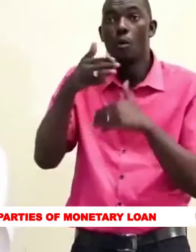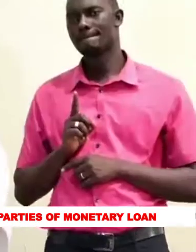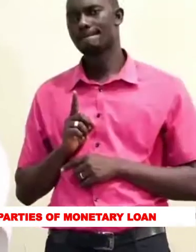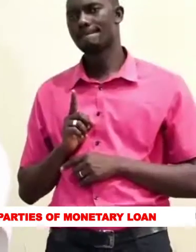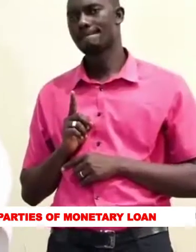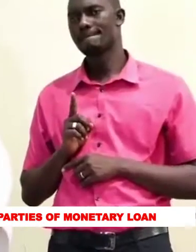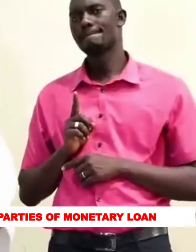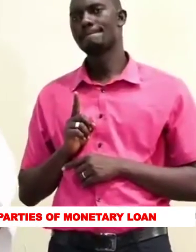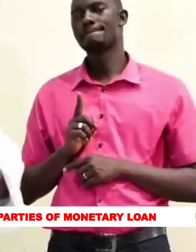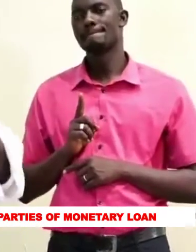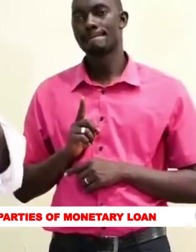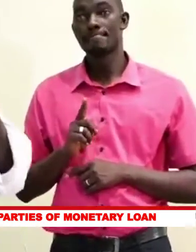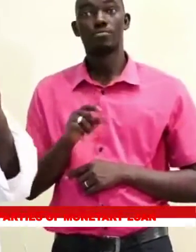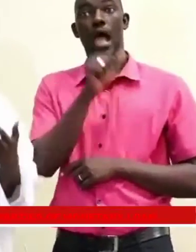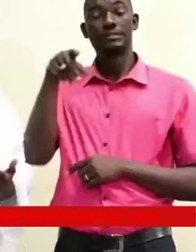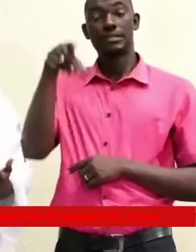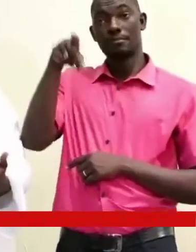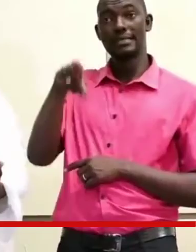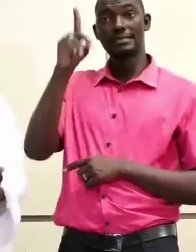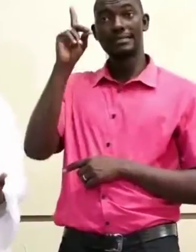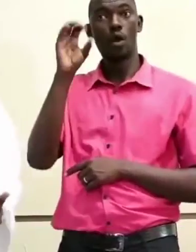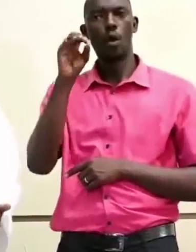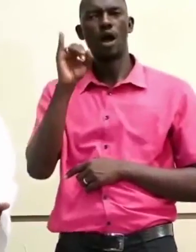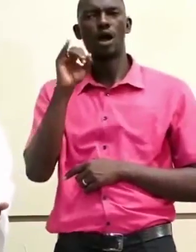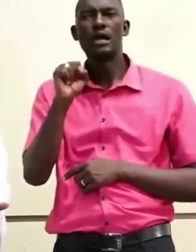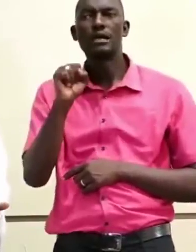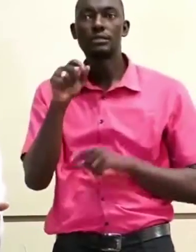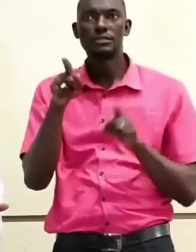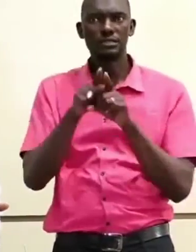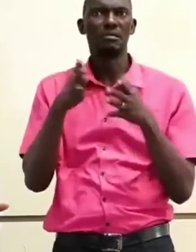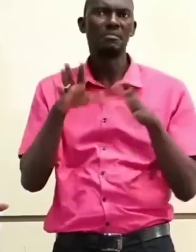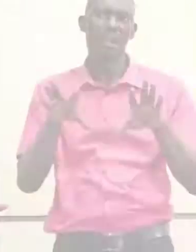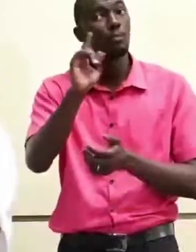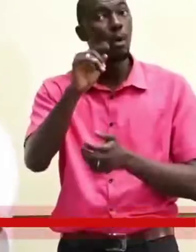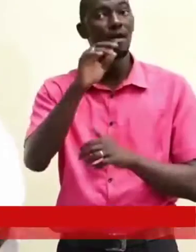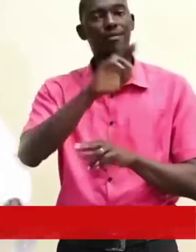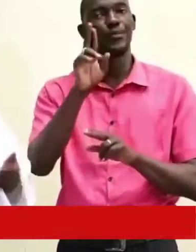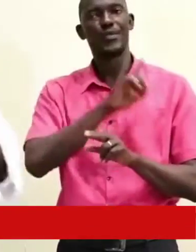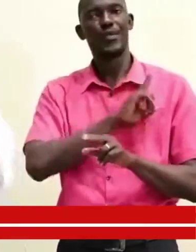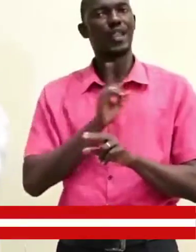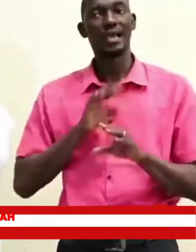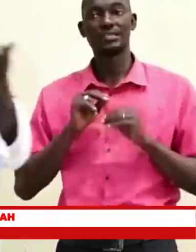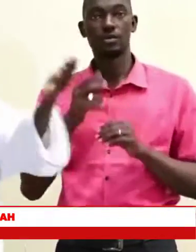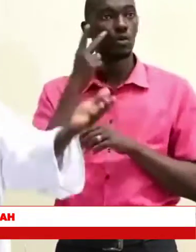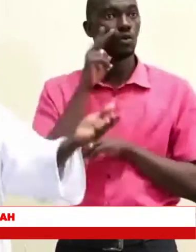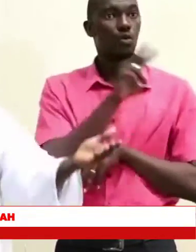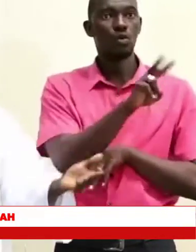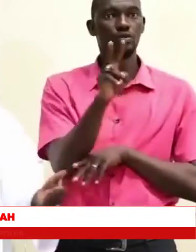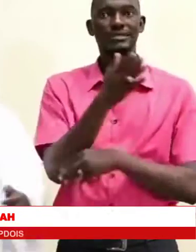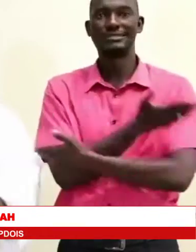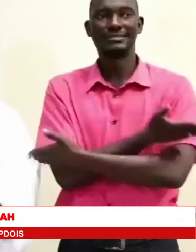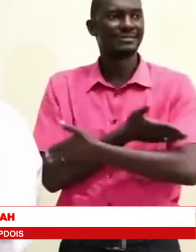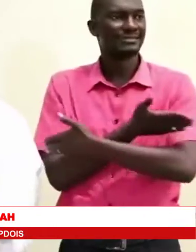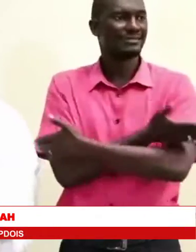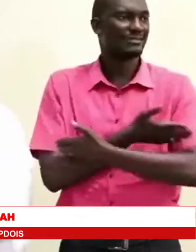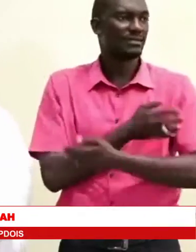for? And they could have accepted to be a tool. Look at the T-shirts.